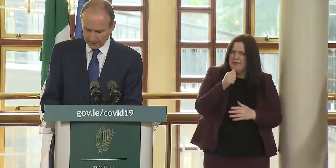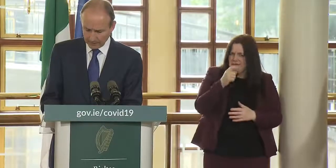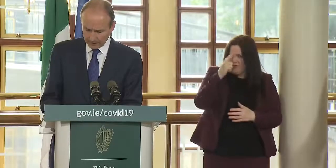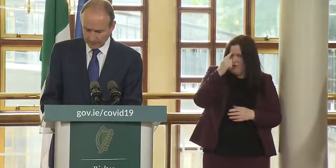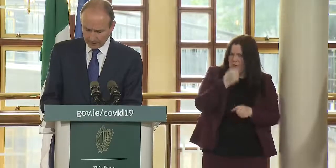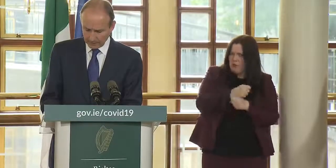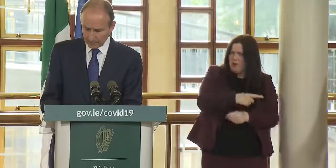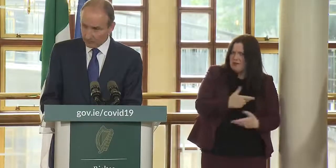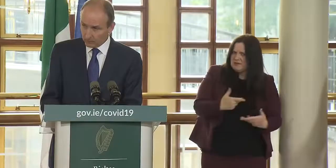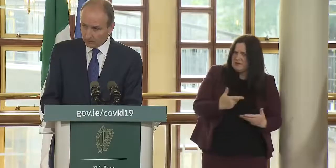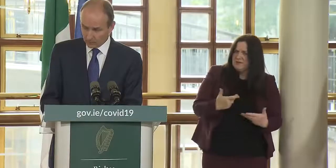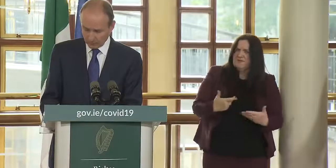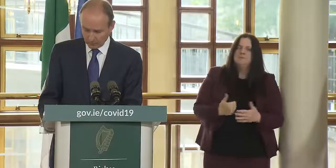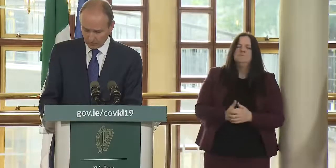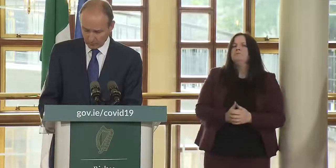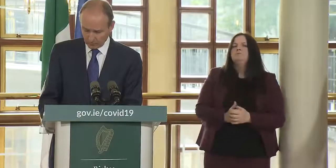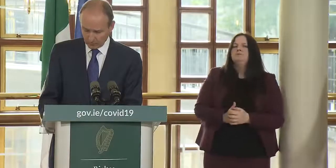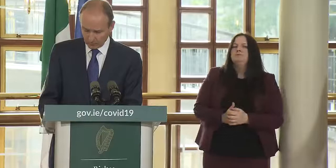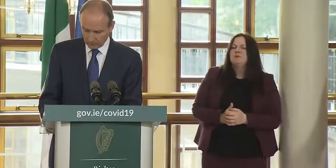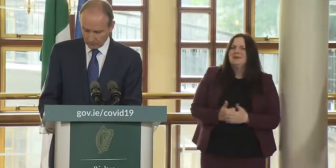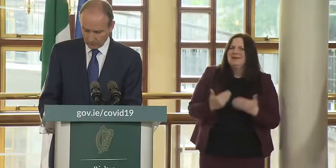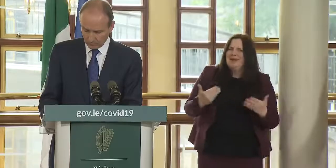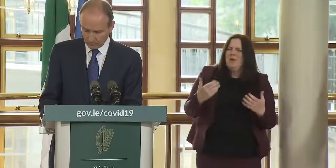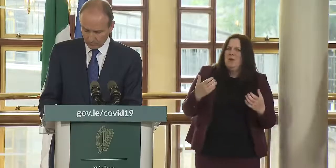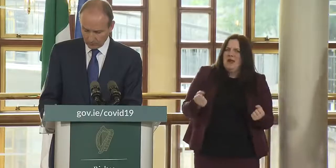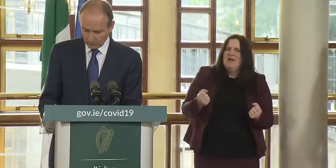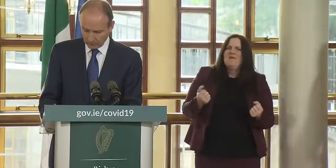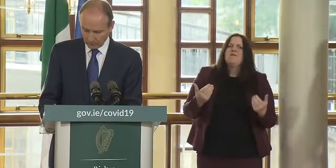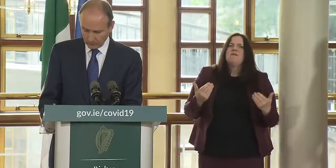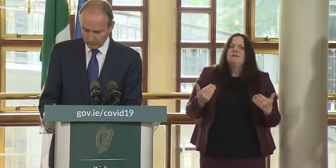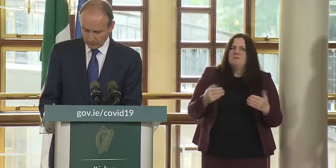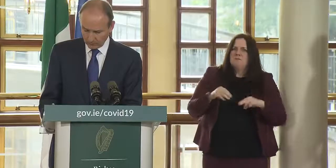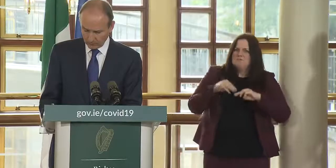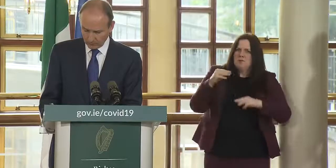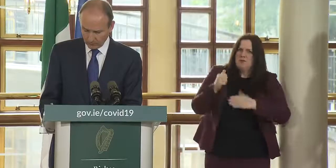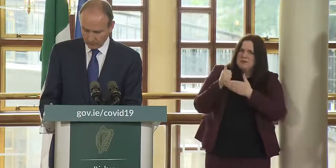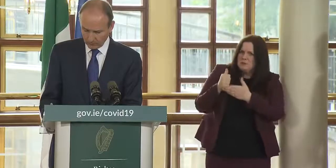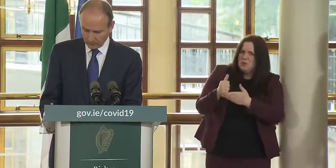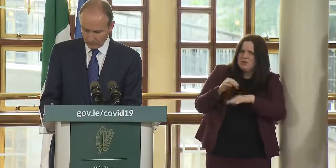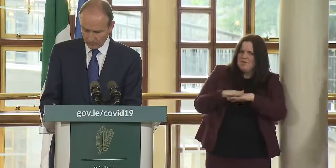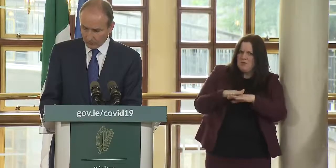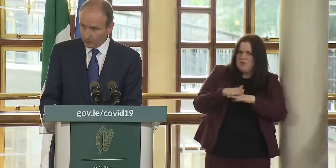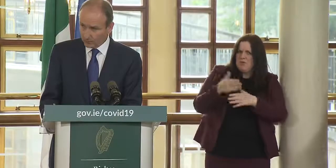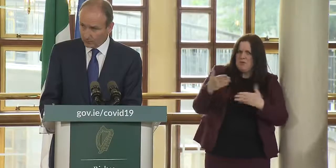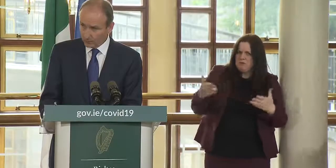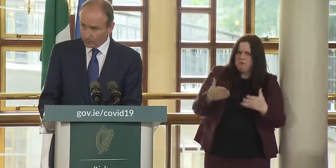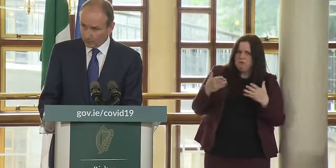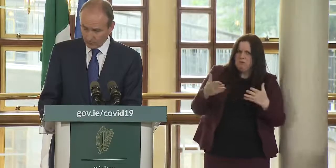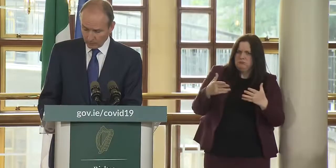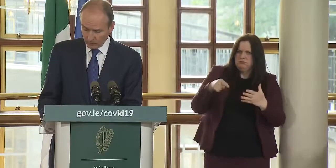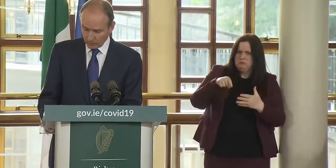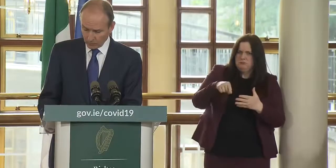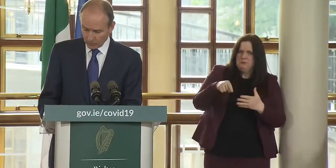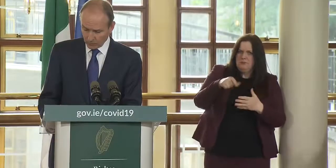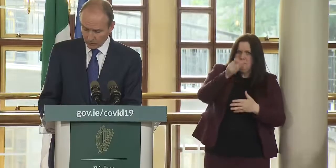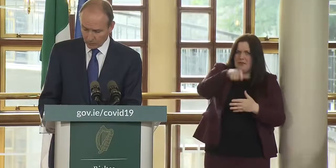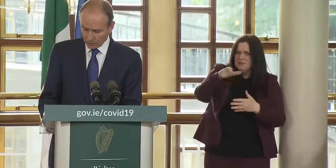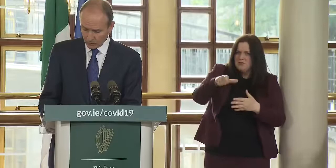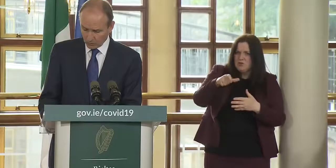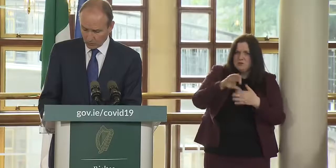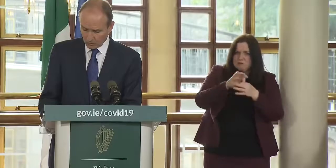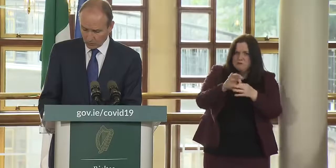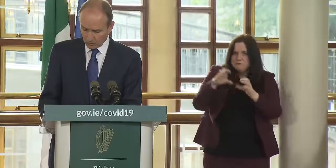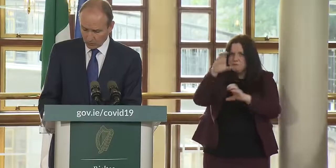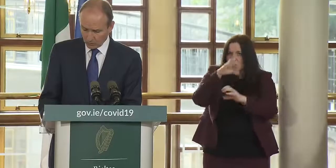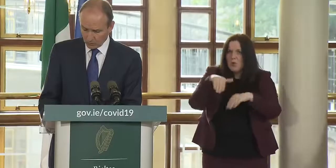and um with the ramping up um of supports for the passenger locator system is there